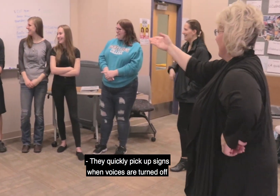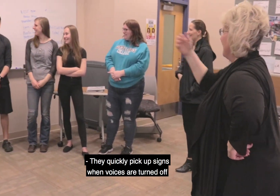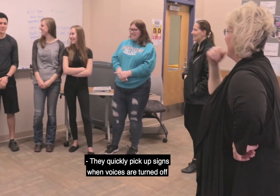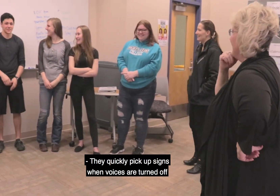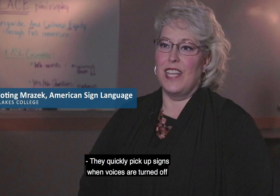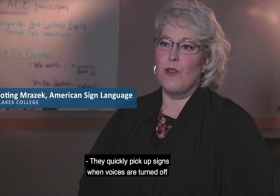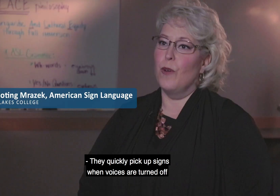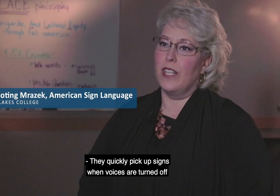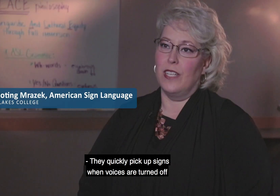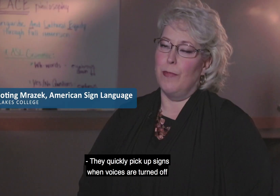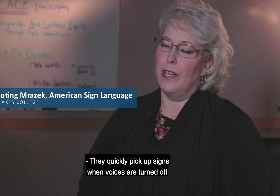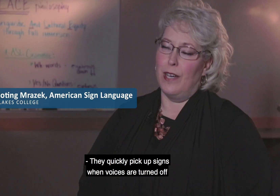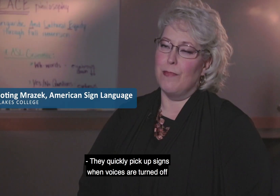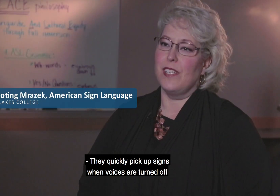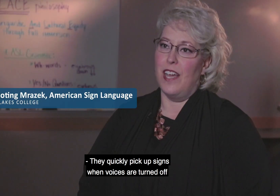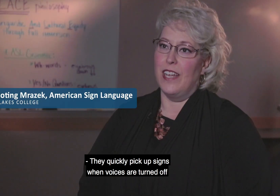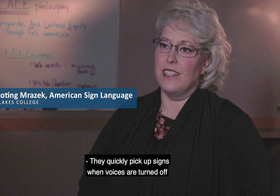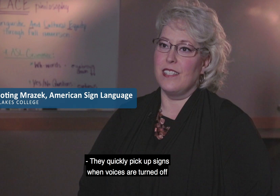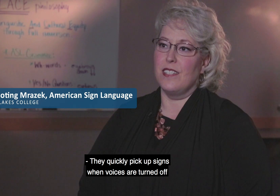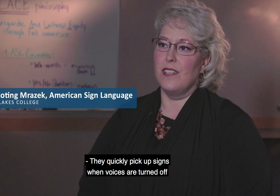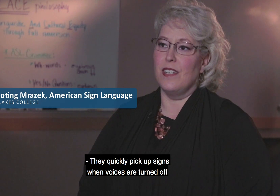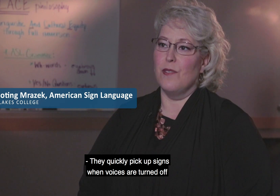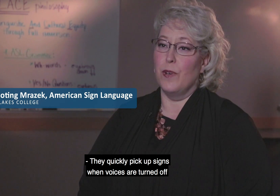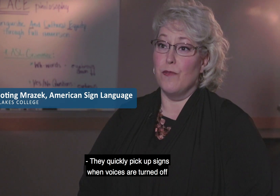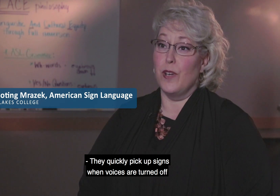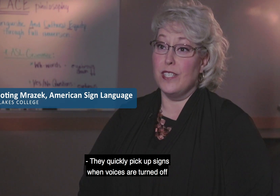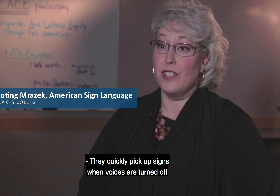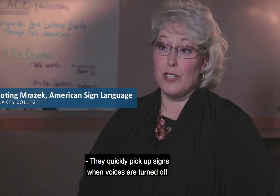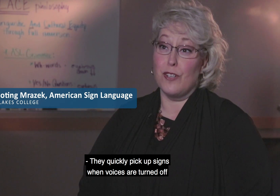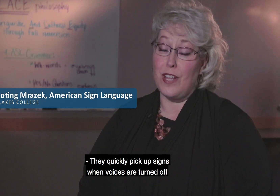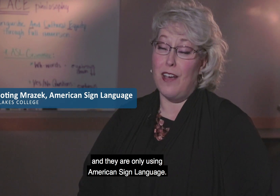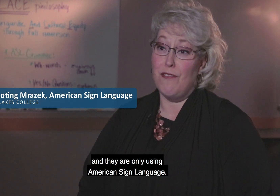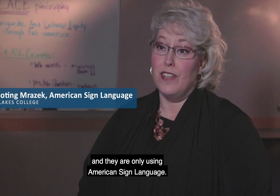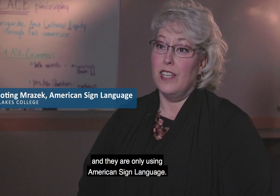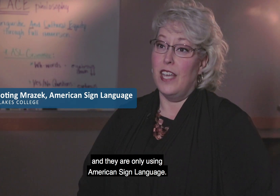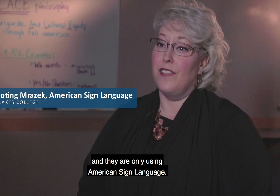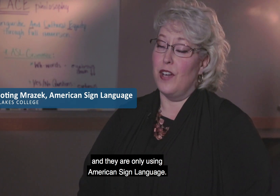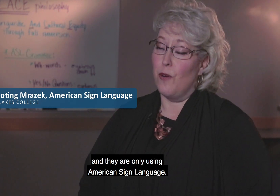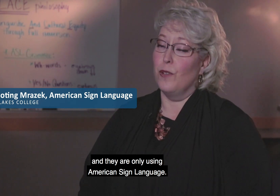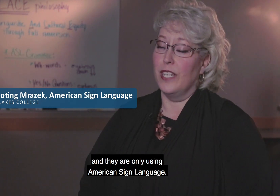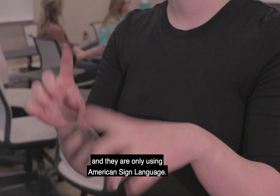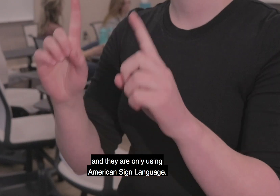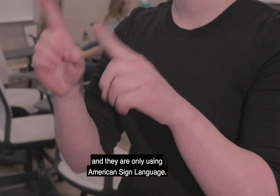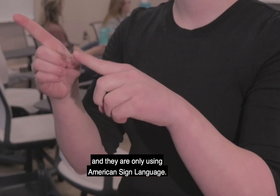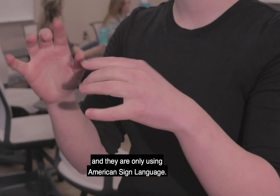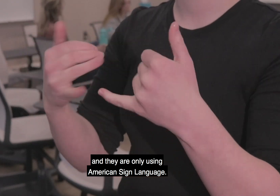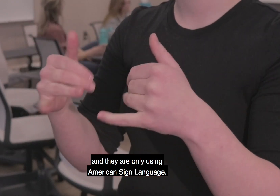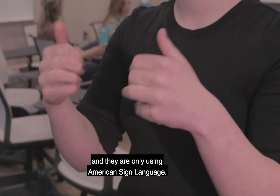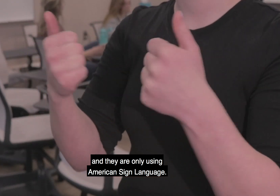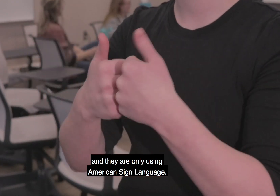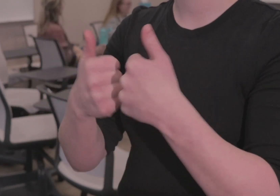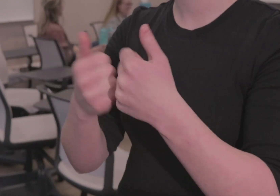They quickly pick up signs when voices are turned off and they are only using American Sign Language.